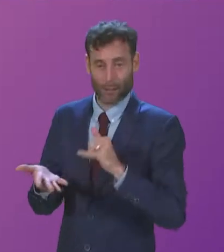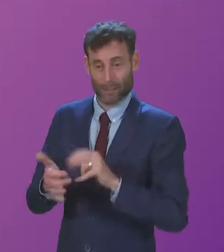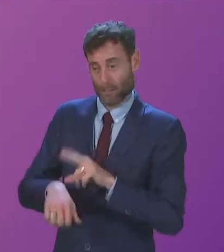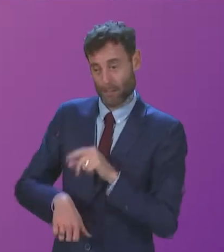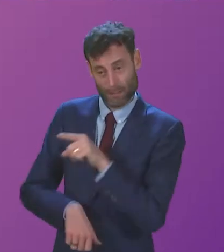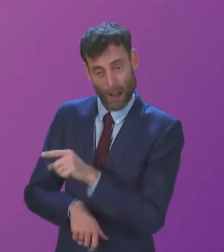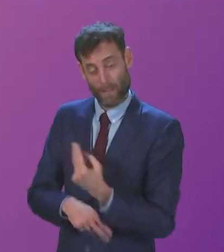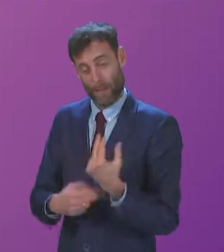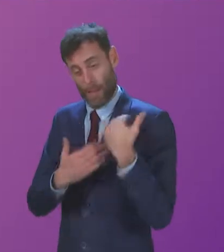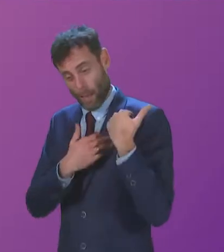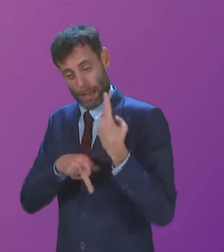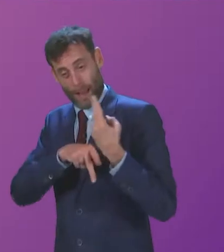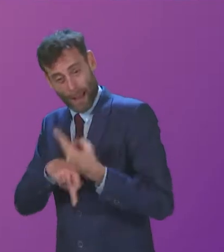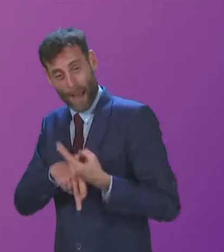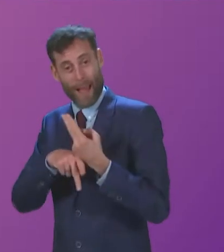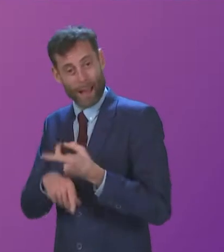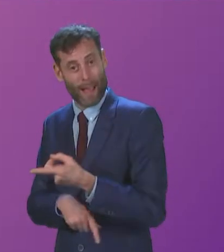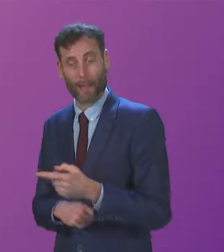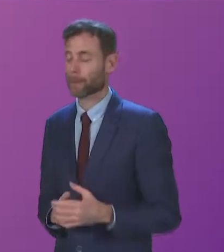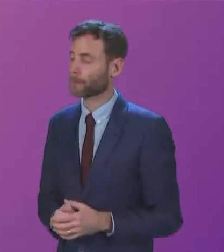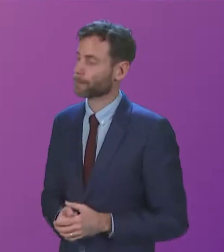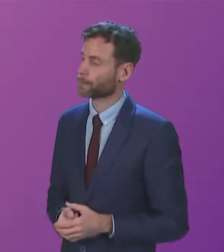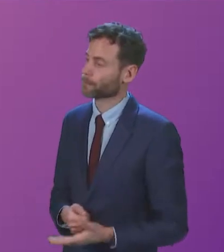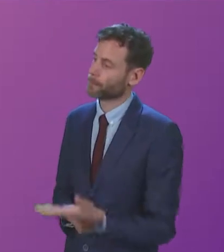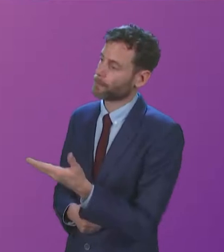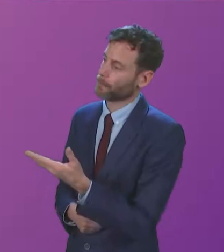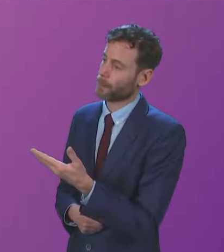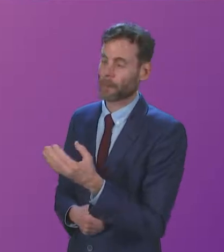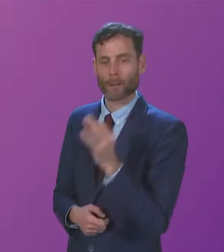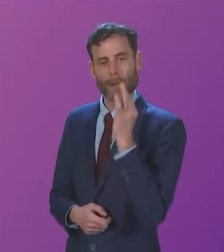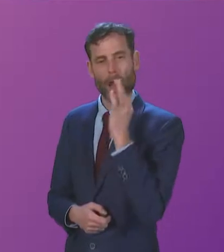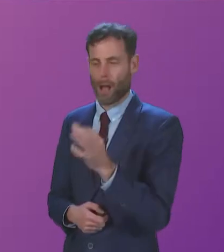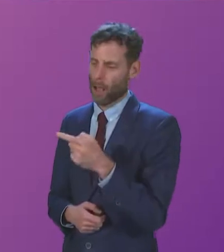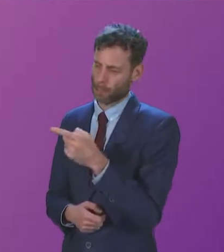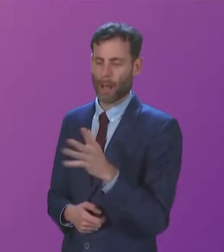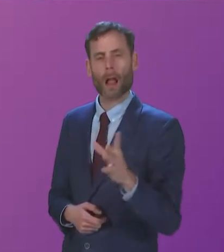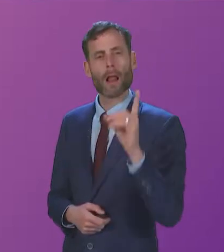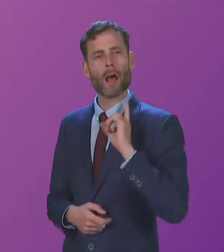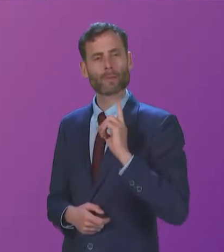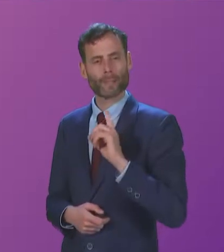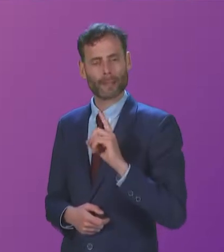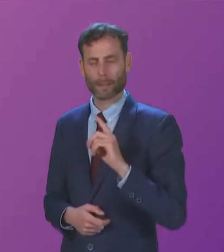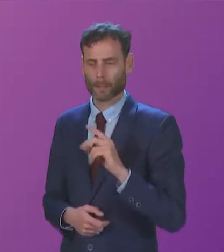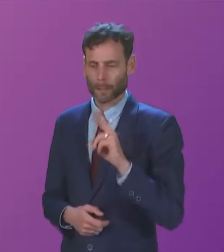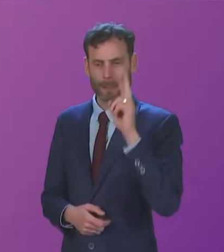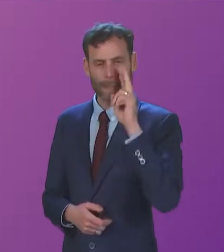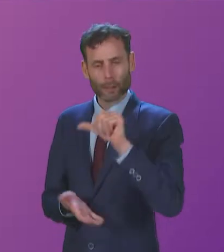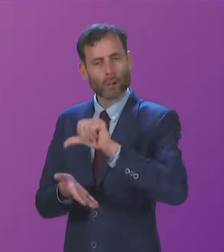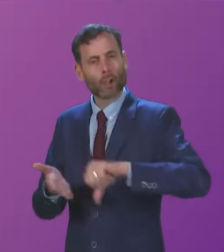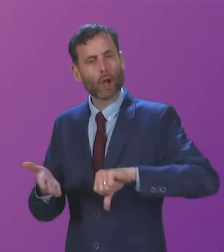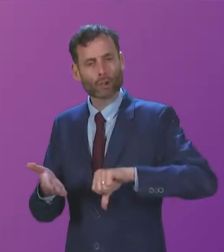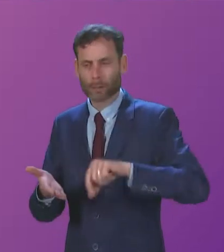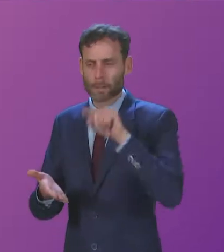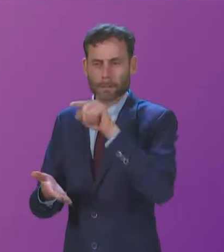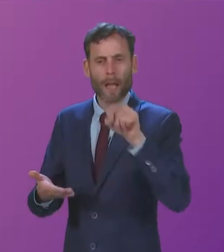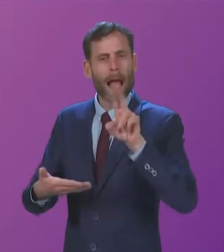in our NHS. Paul O'Keefe. I asked the Cabinet Secretary last week about the cancellation of surgeries, particularly